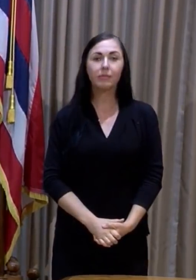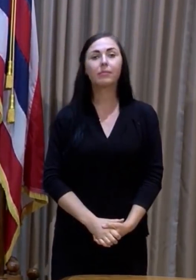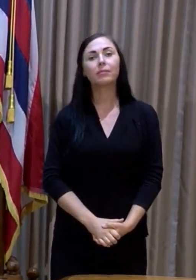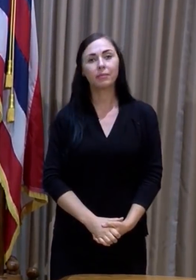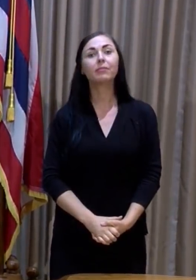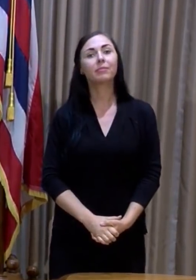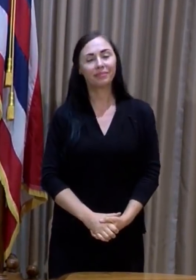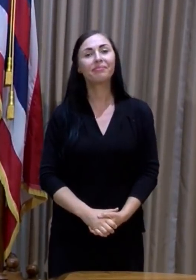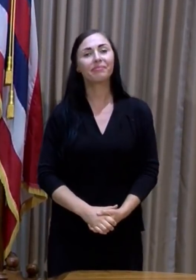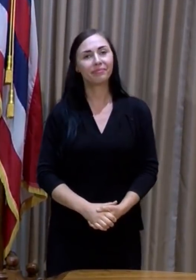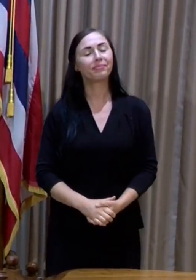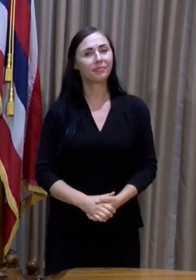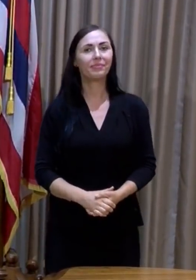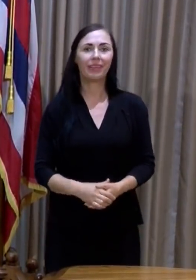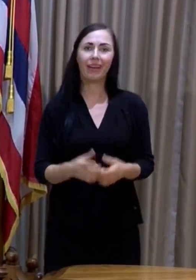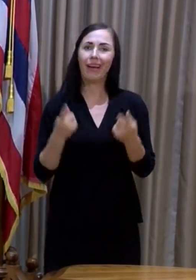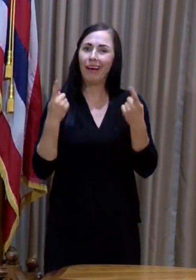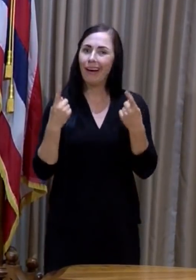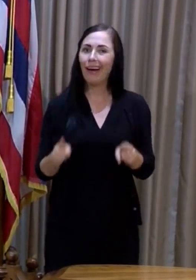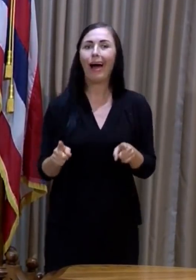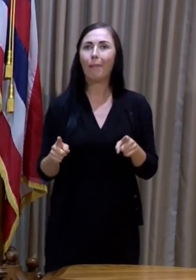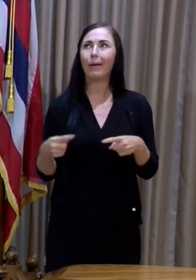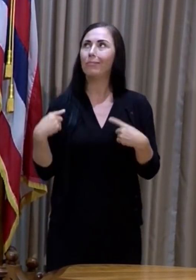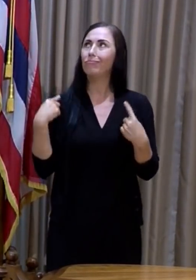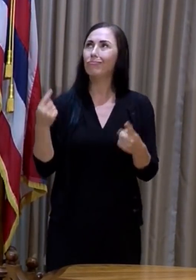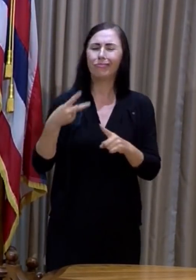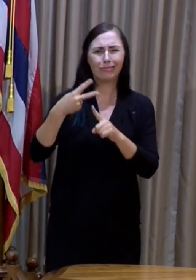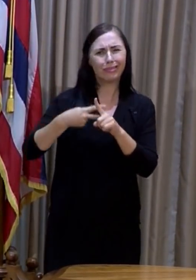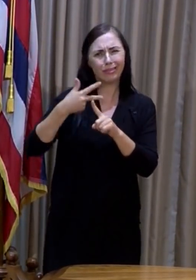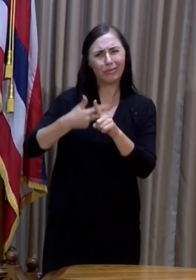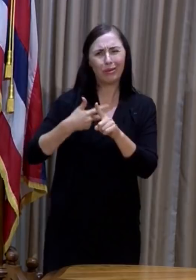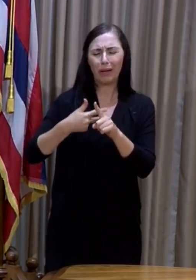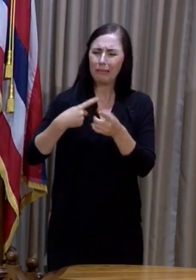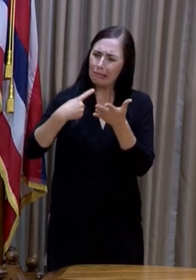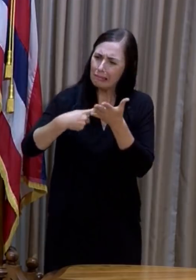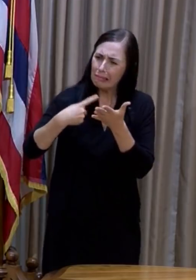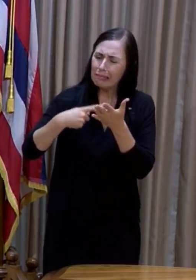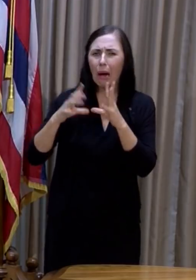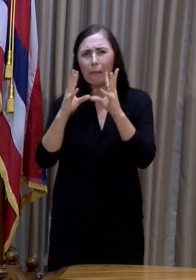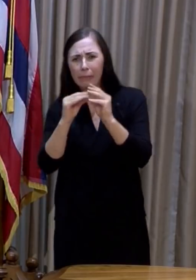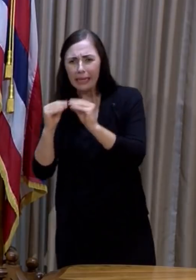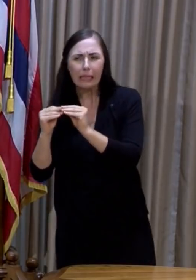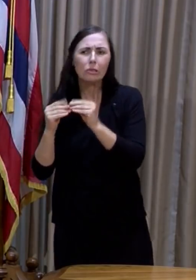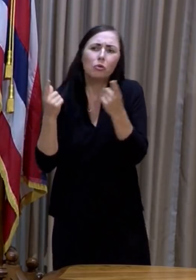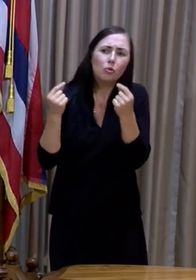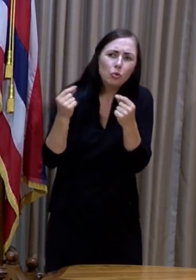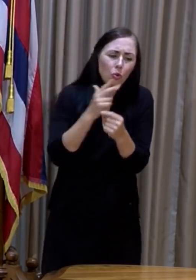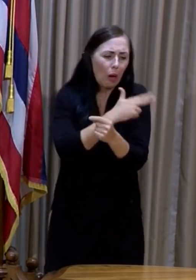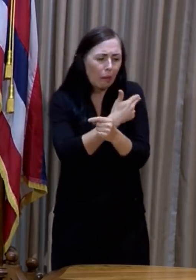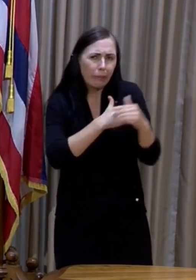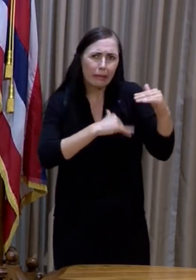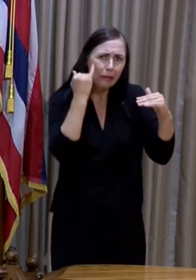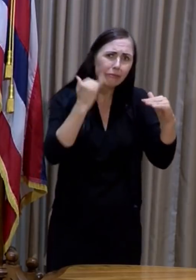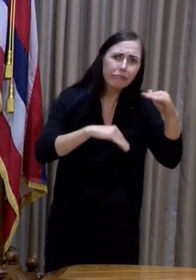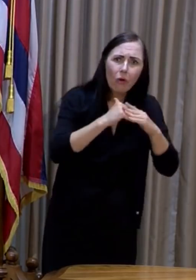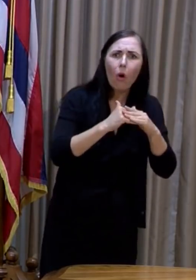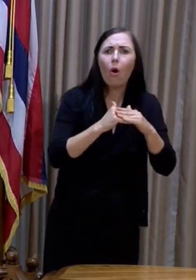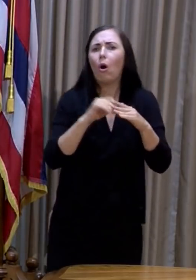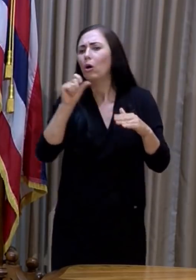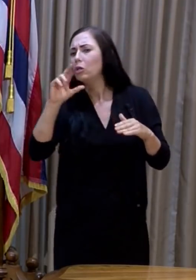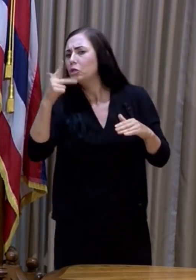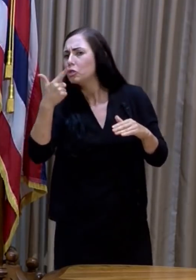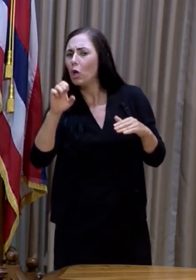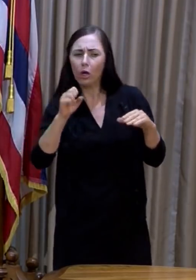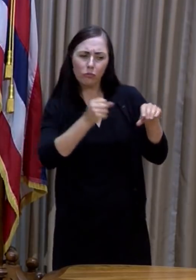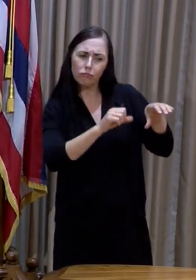We've been having a lot of discussions for several months now about the hospital capacity and surge capacity. I'm reminded that for